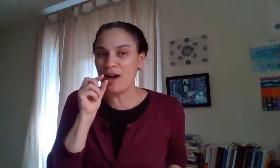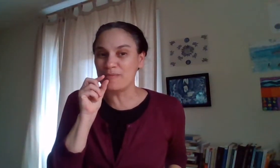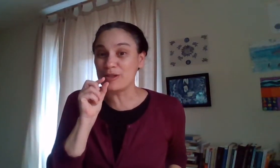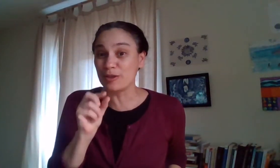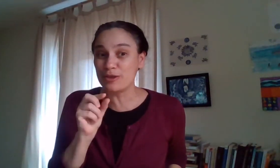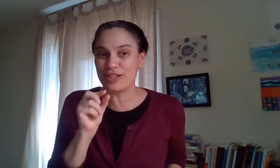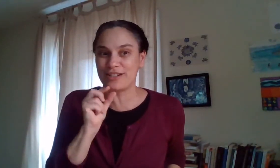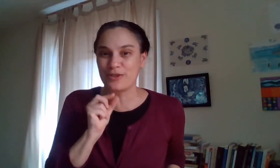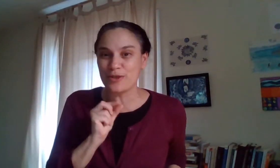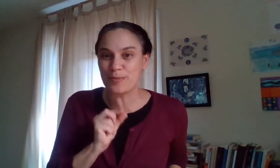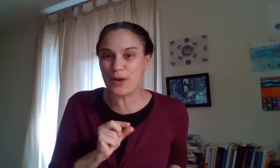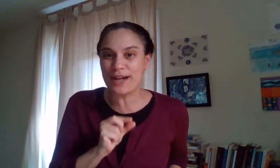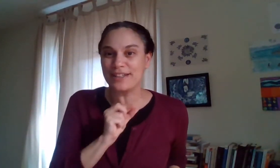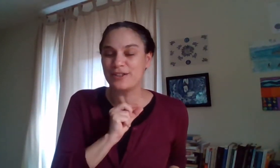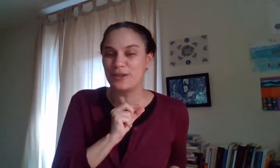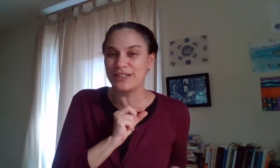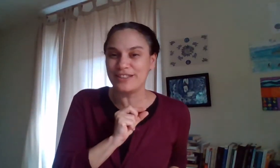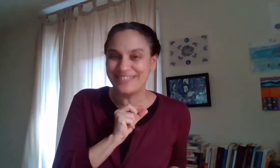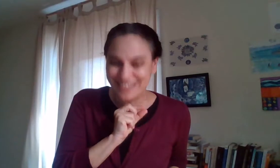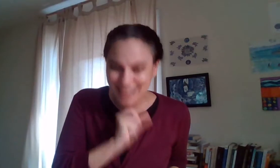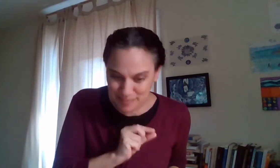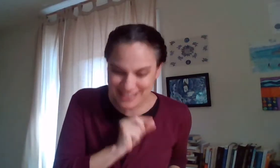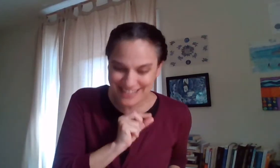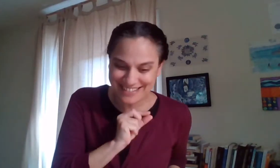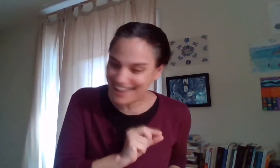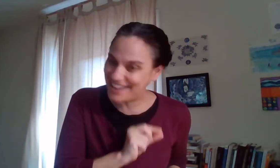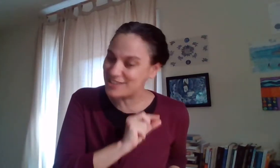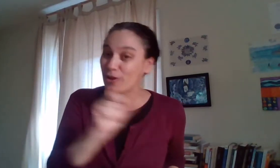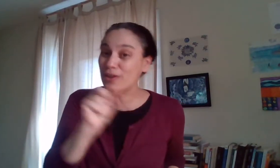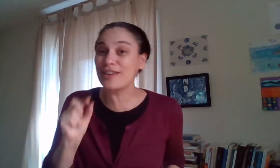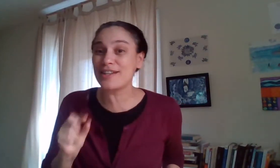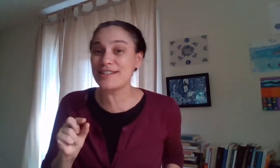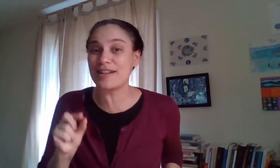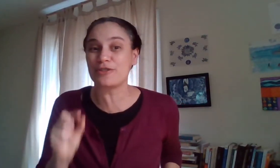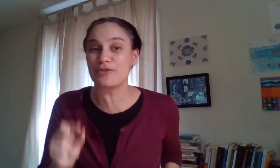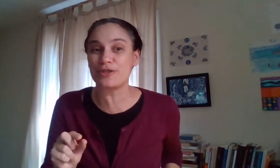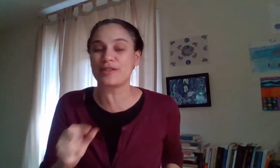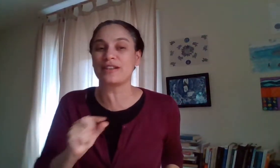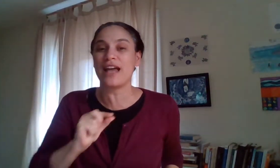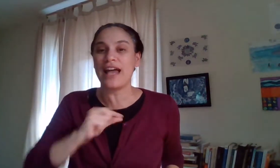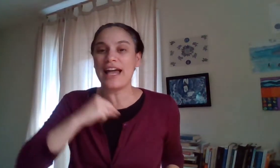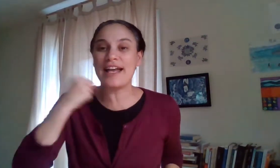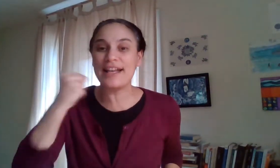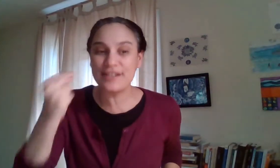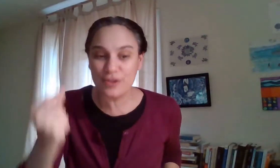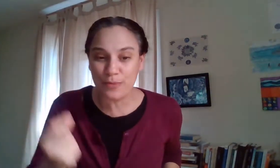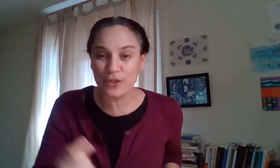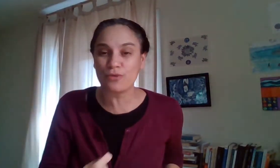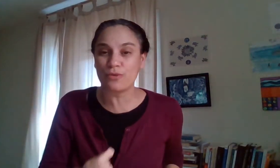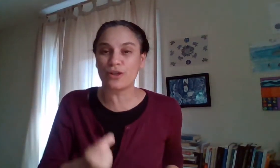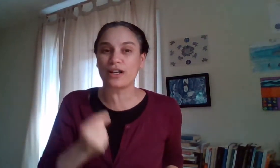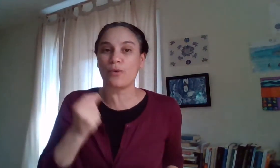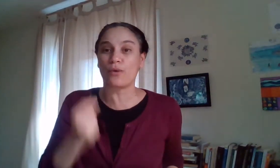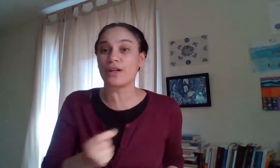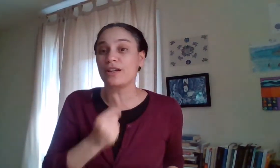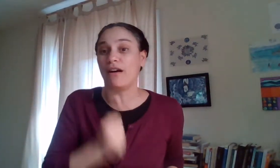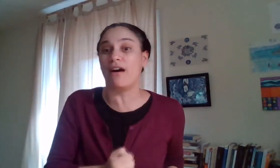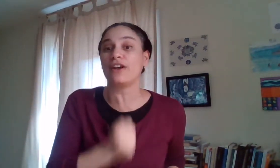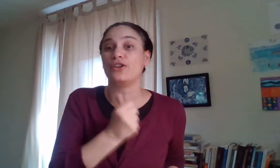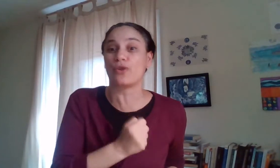solutions and those practical tips and hacks and all the things that i'm introducing as you put it to work working on your